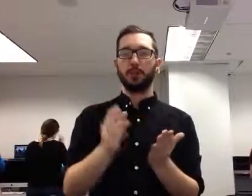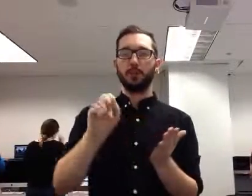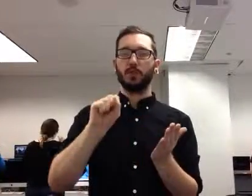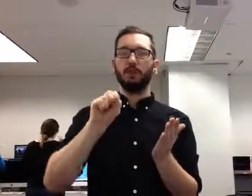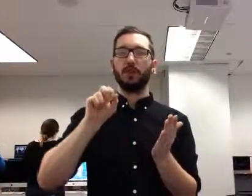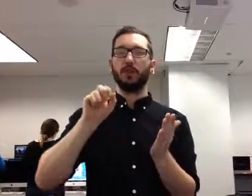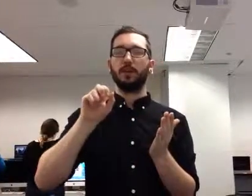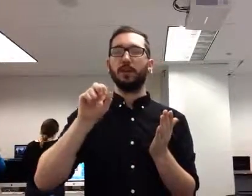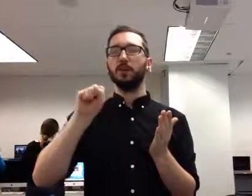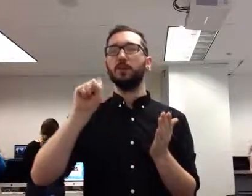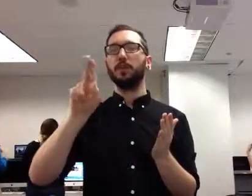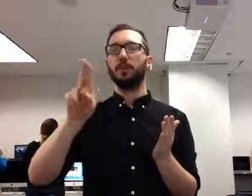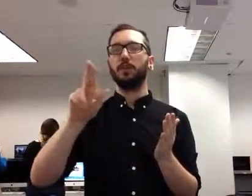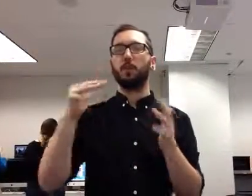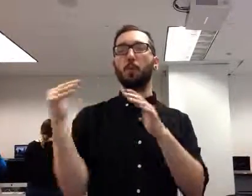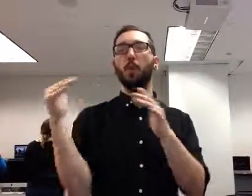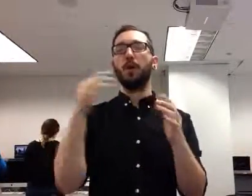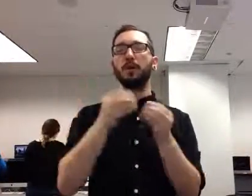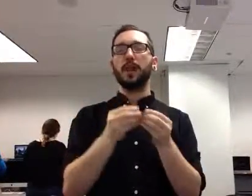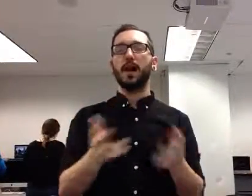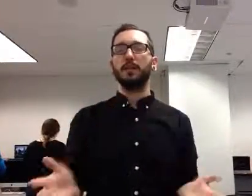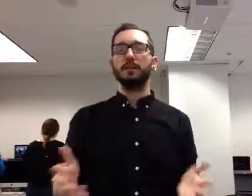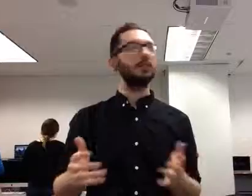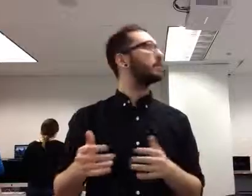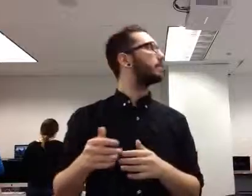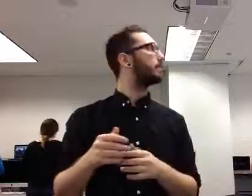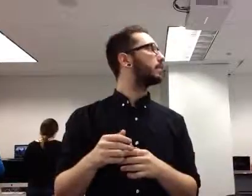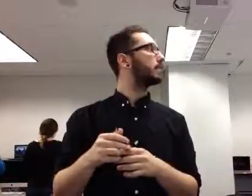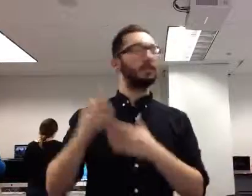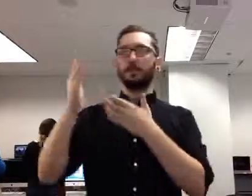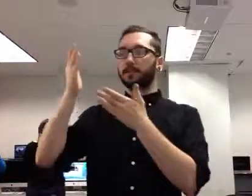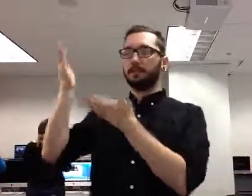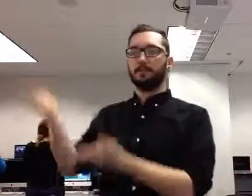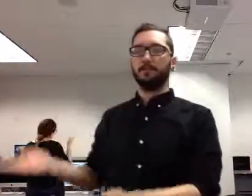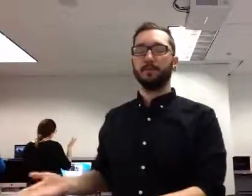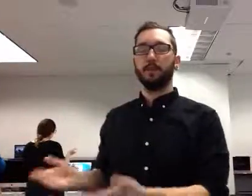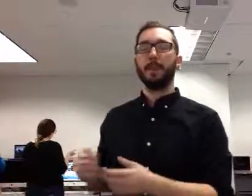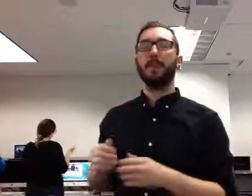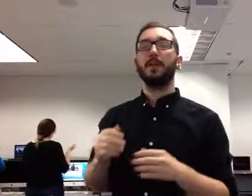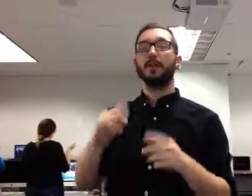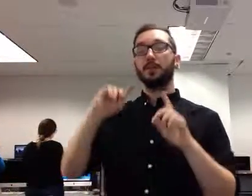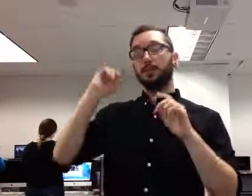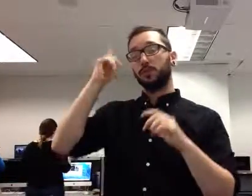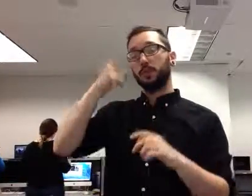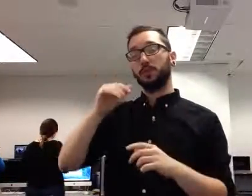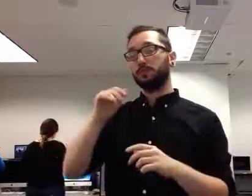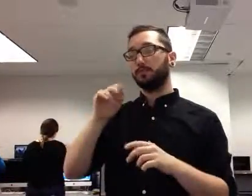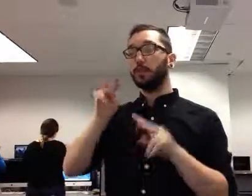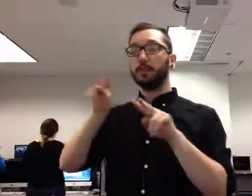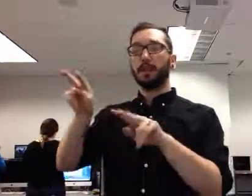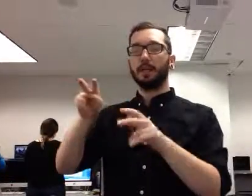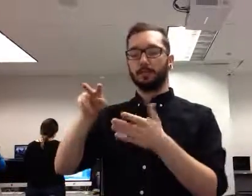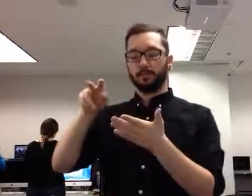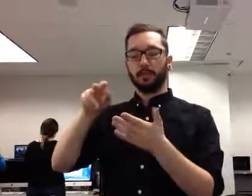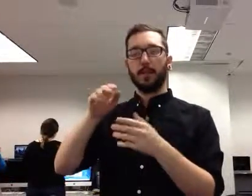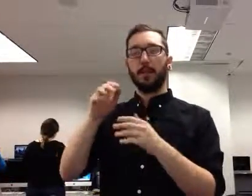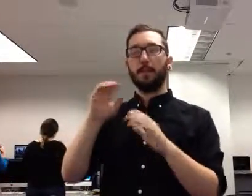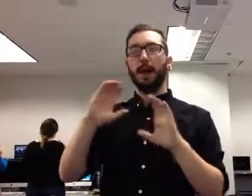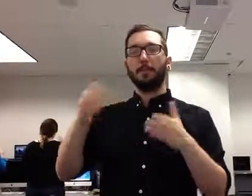And what it is, is it looks at the population. And it says Soviet war losses in World War II were about 20 million.